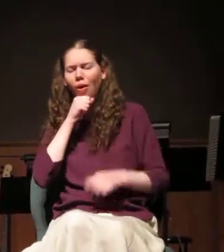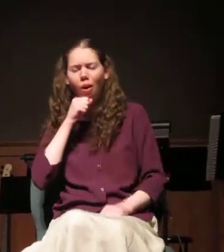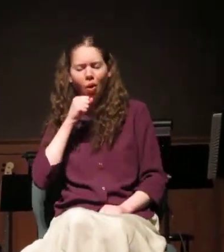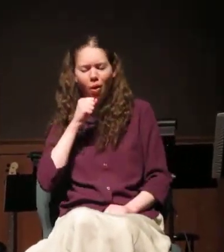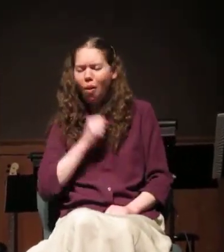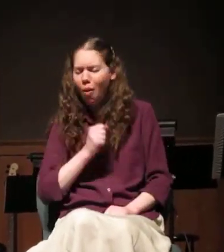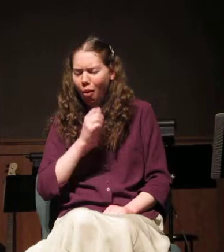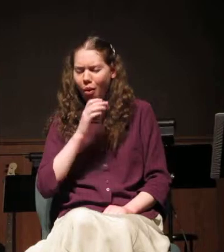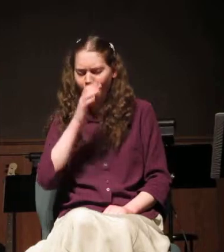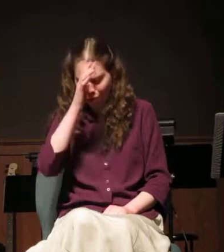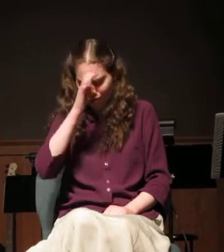wizard, and sick.